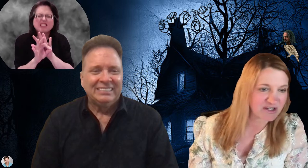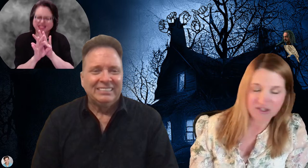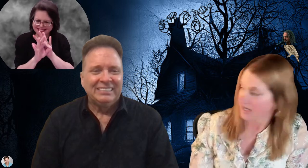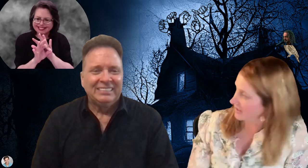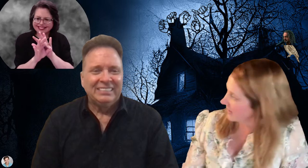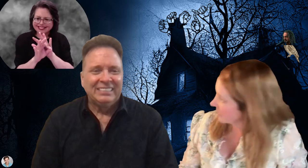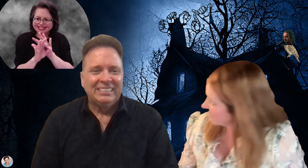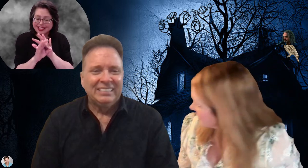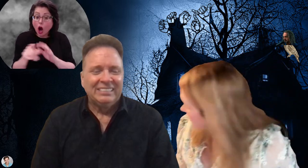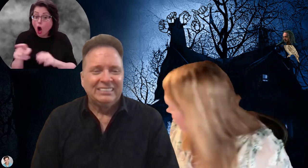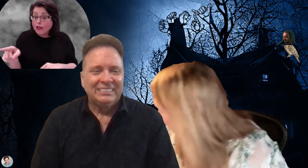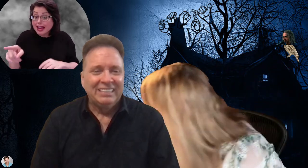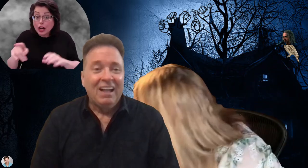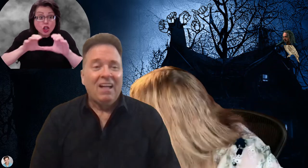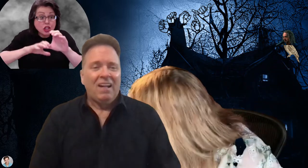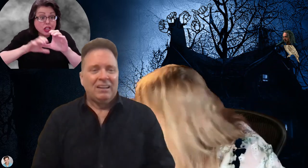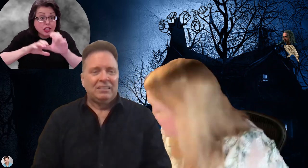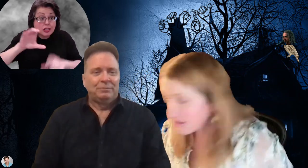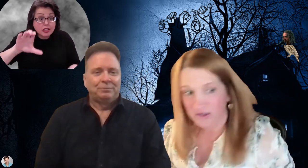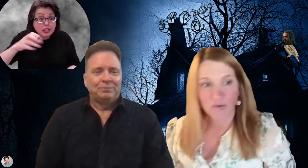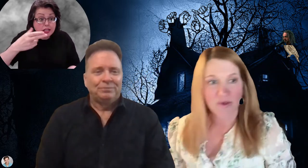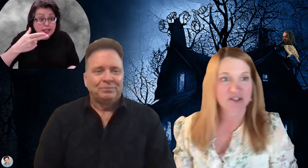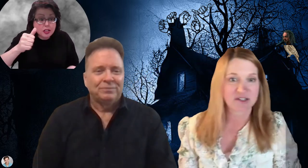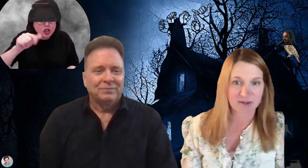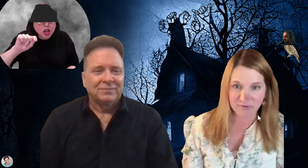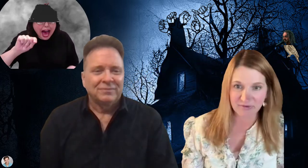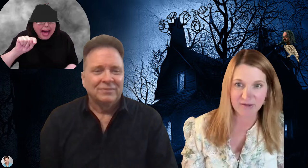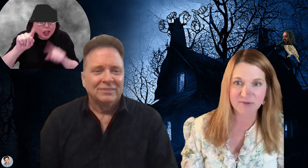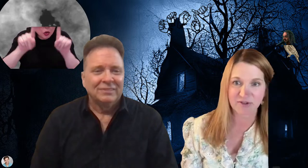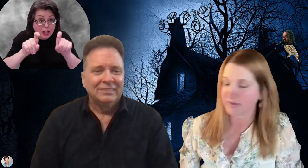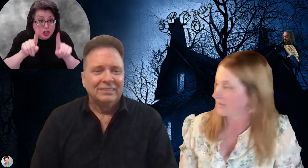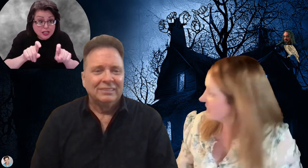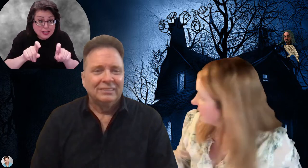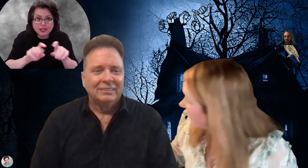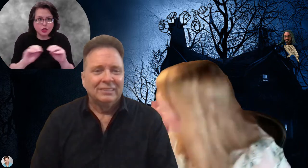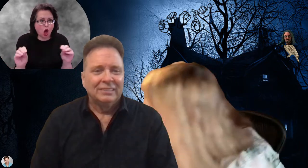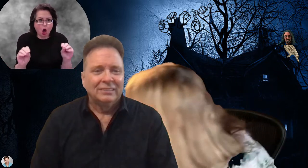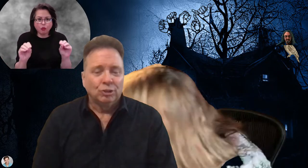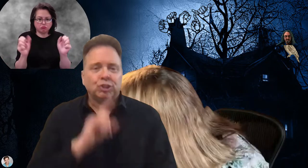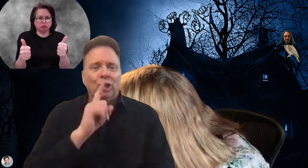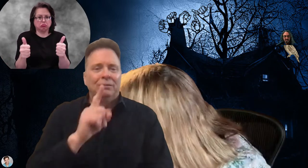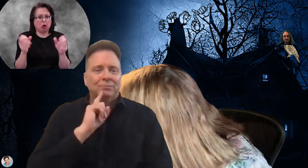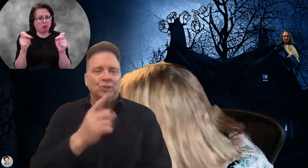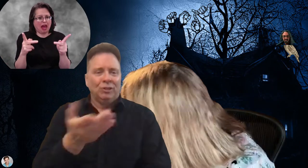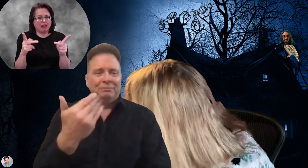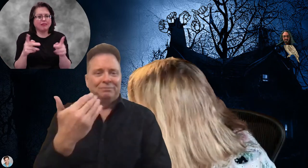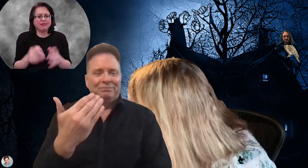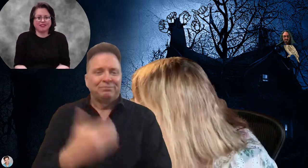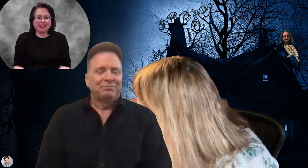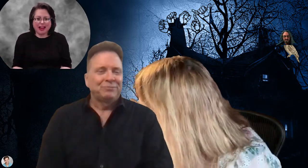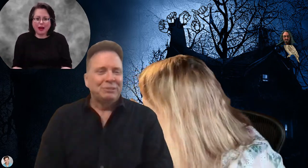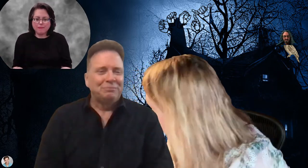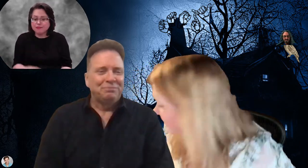in the chat? Any questions about the process? No questions yet. We've got observers. Hi, TikTok people, if you're watching.